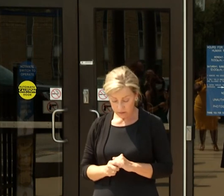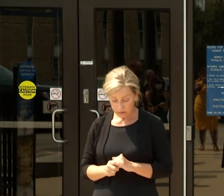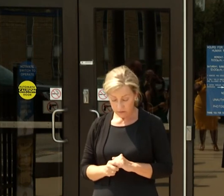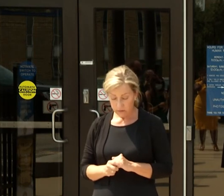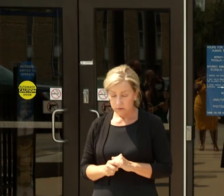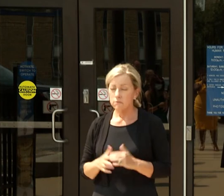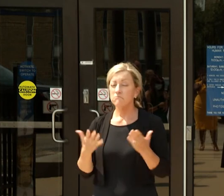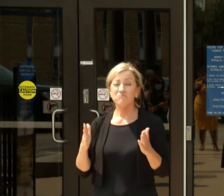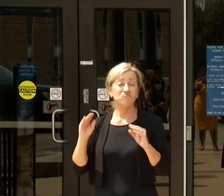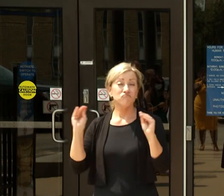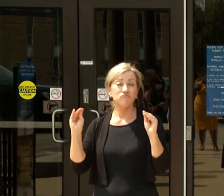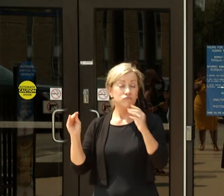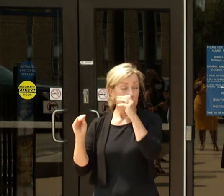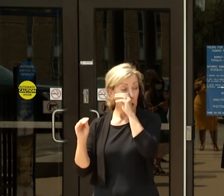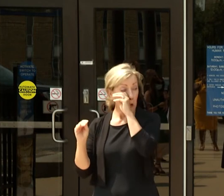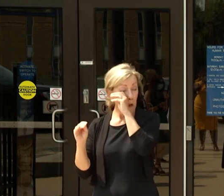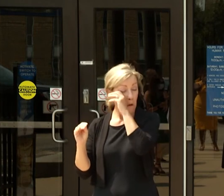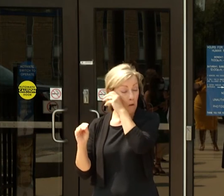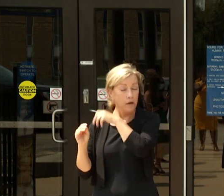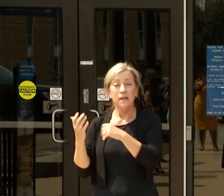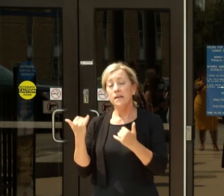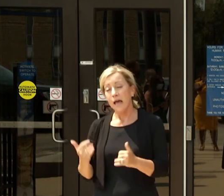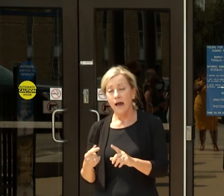Okay, hearing none, off-topic questions?